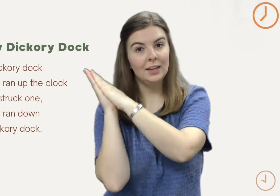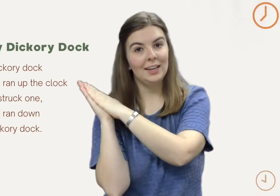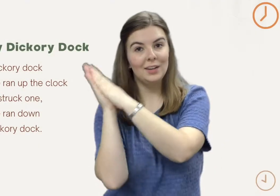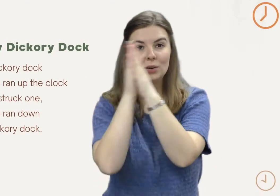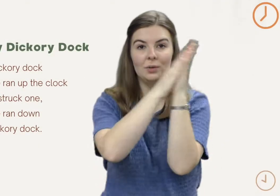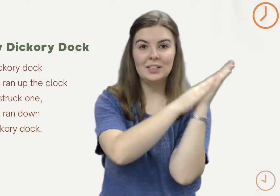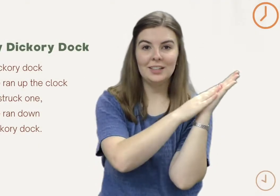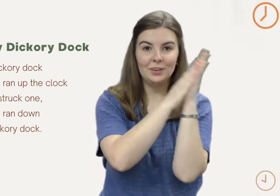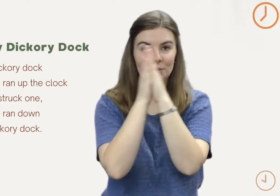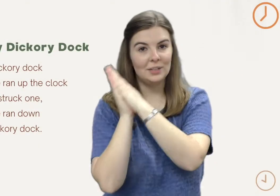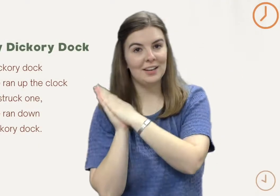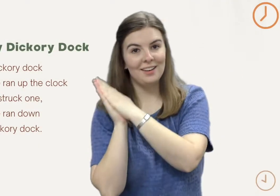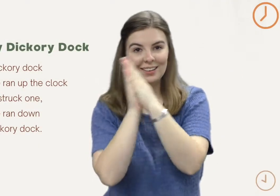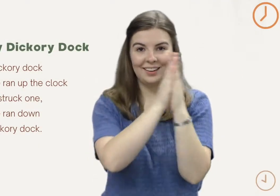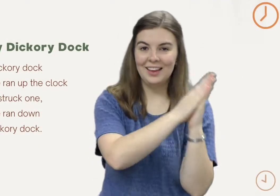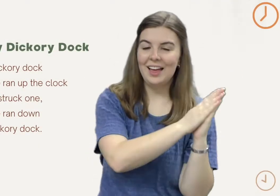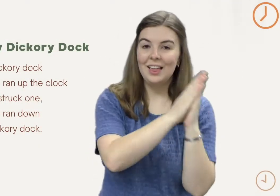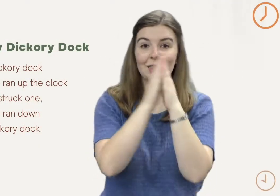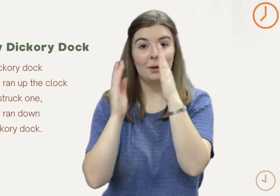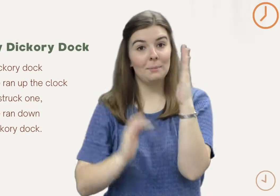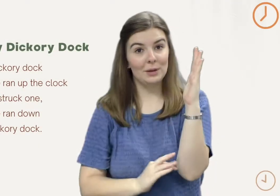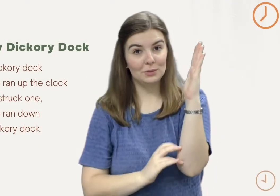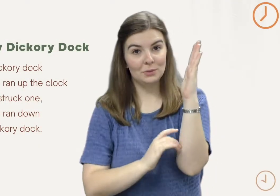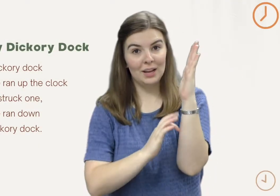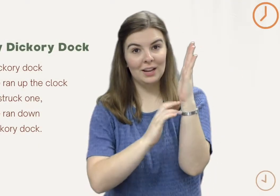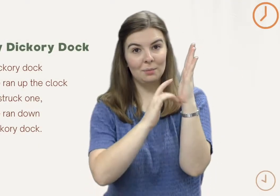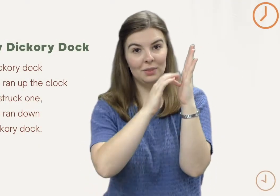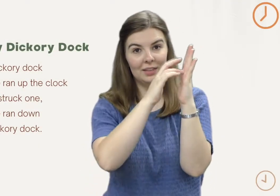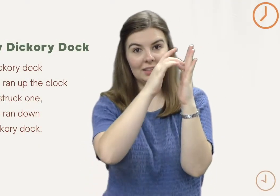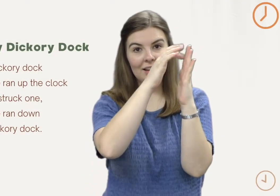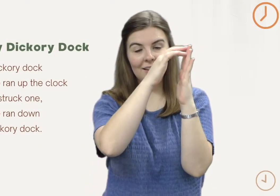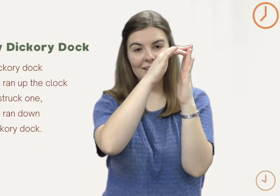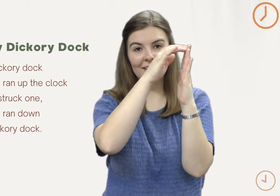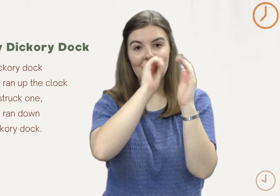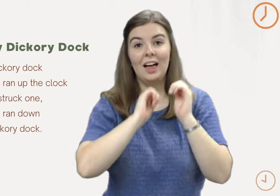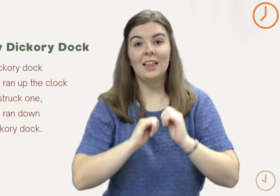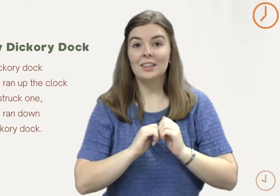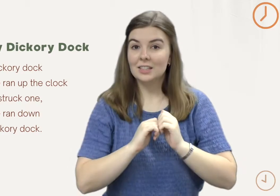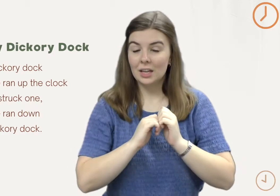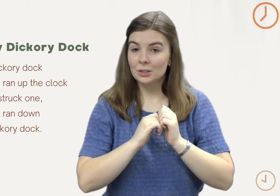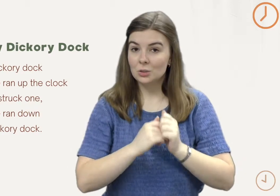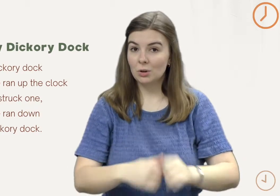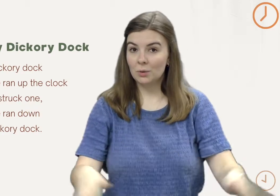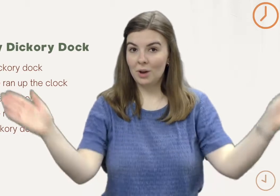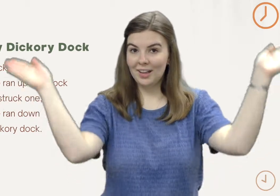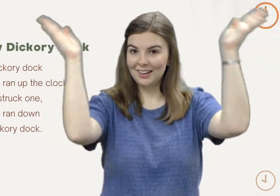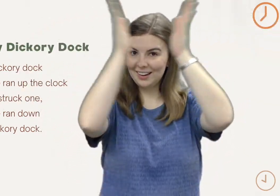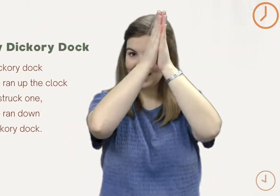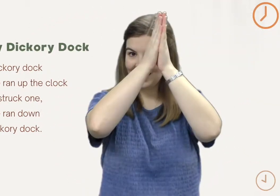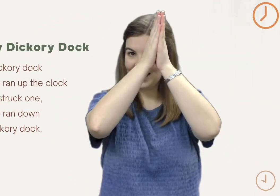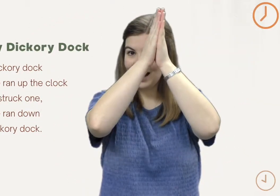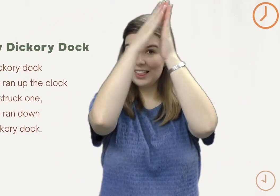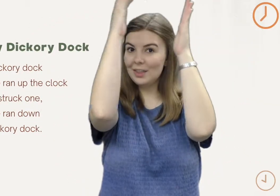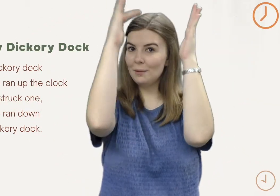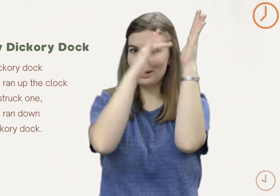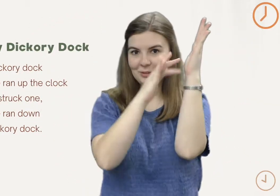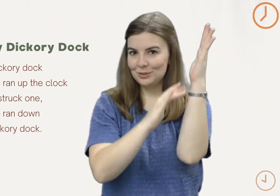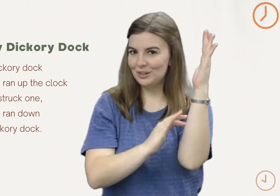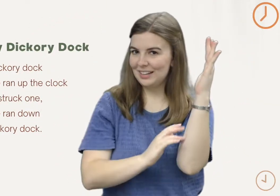Hickory Dickory Dock, the mouse ran up the clock. The clock struck one, the mouse ran